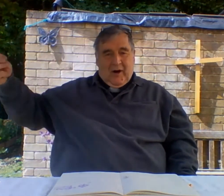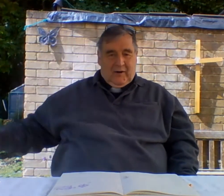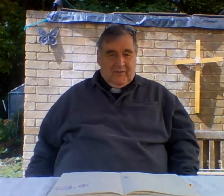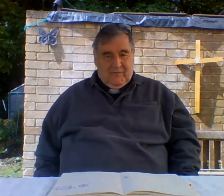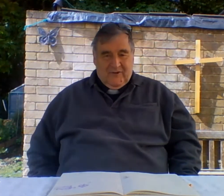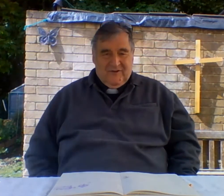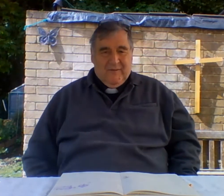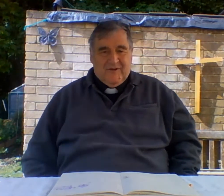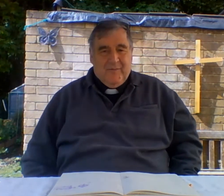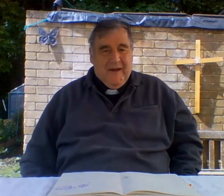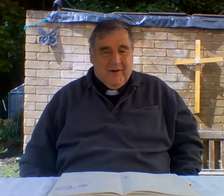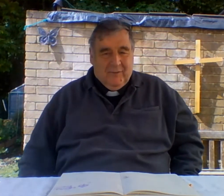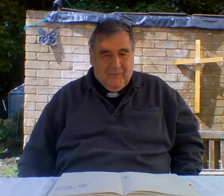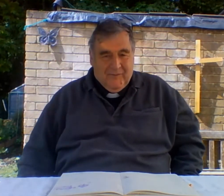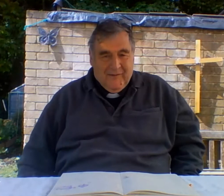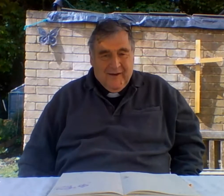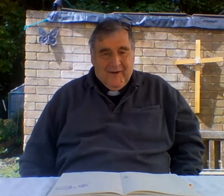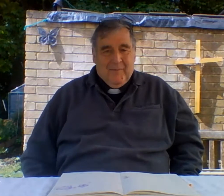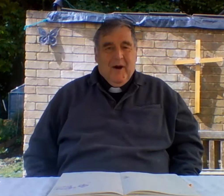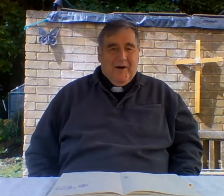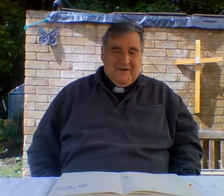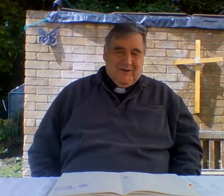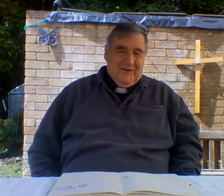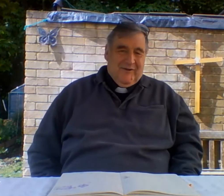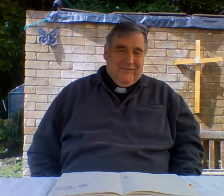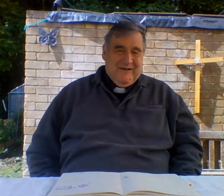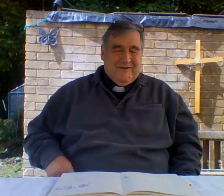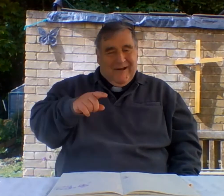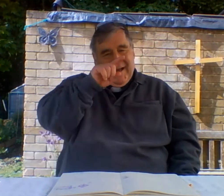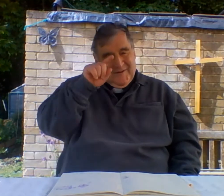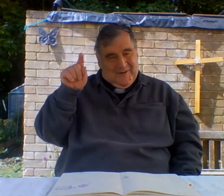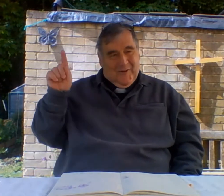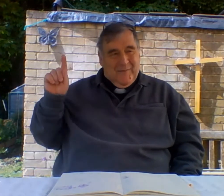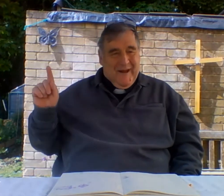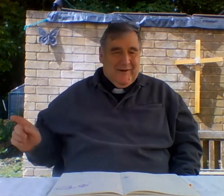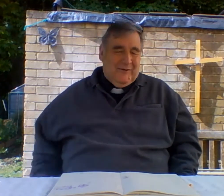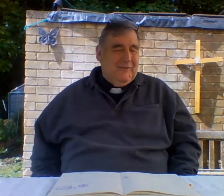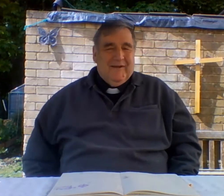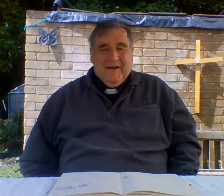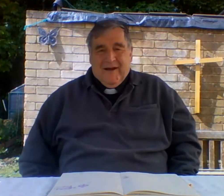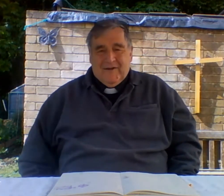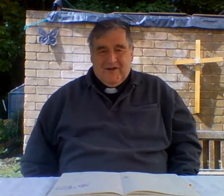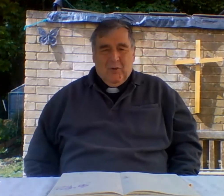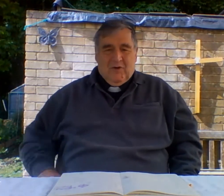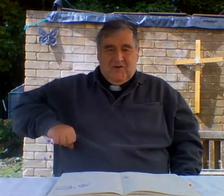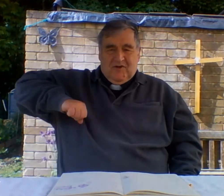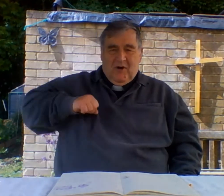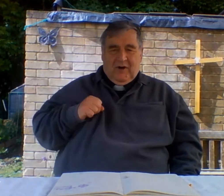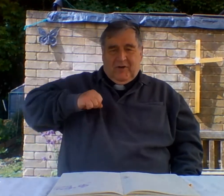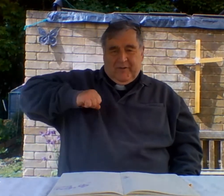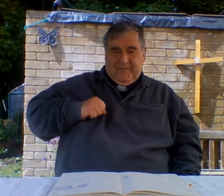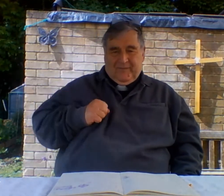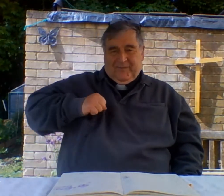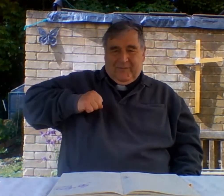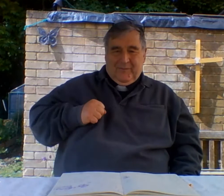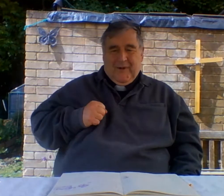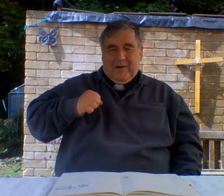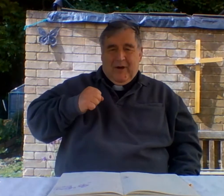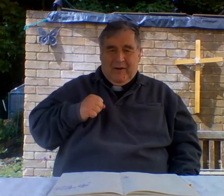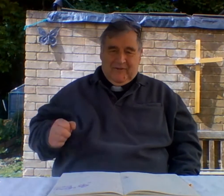the strips of bacon the marks on three strands on the bacon and so on and Scotland bagpipes